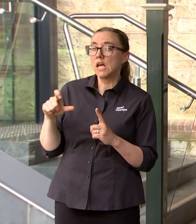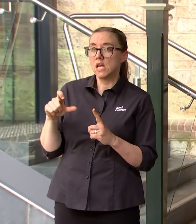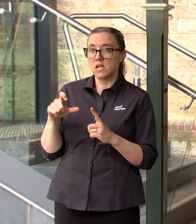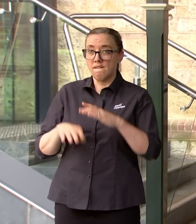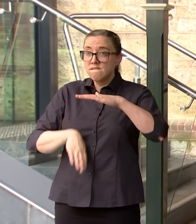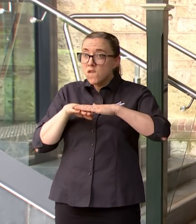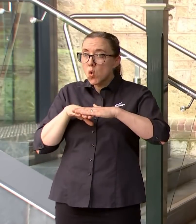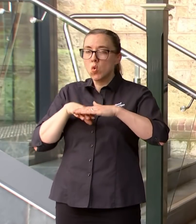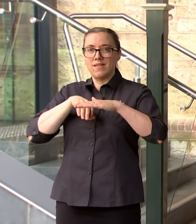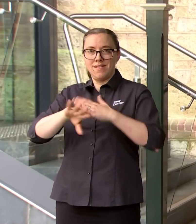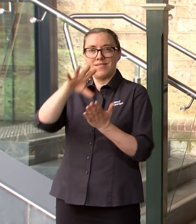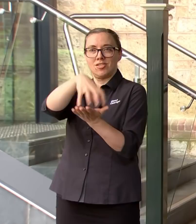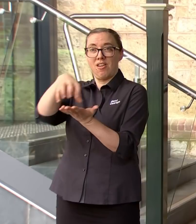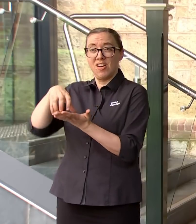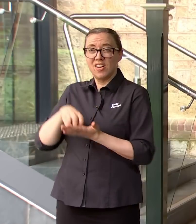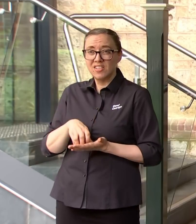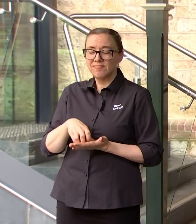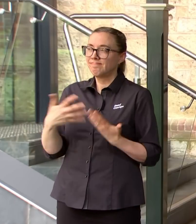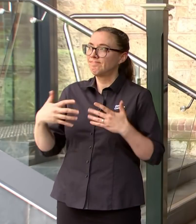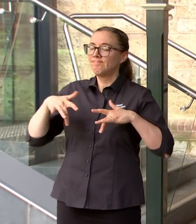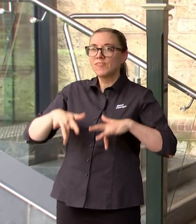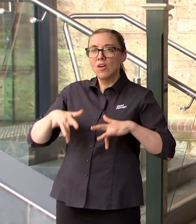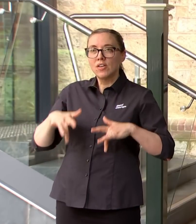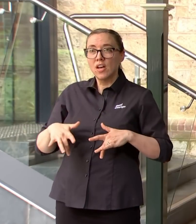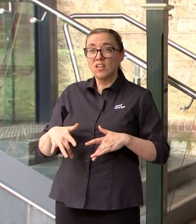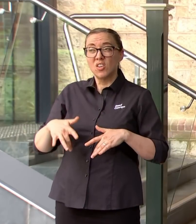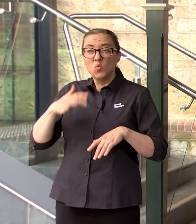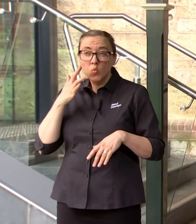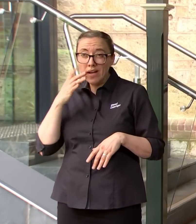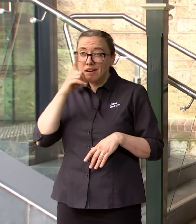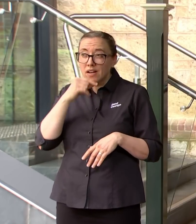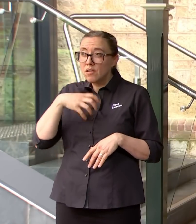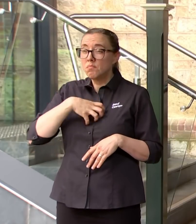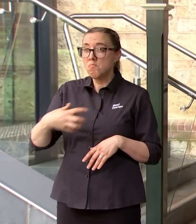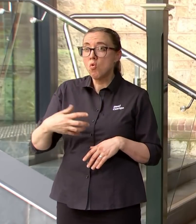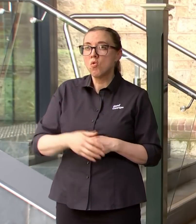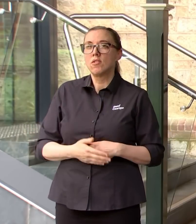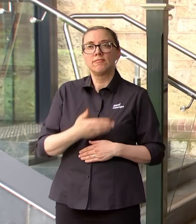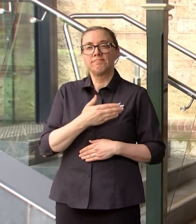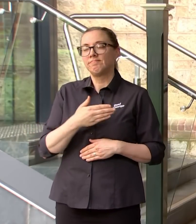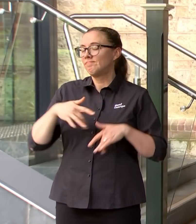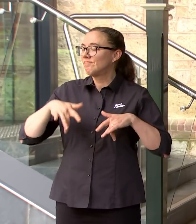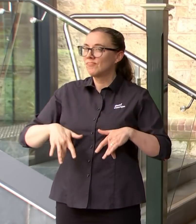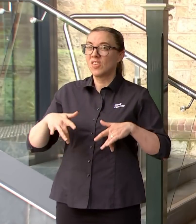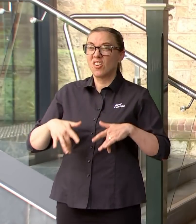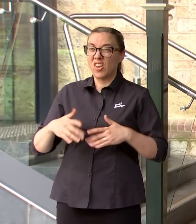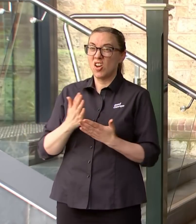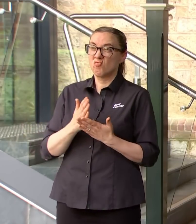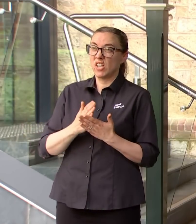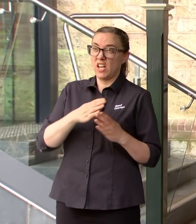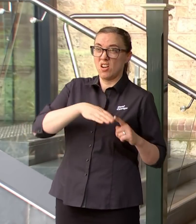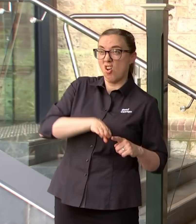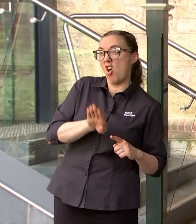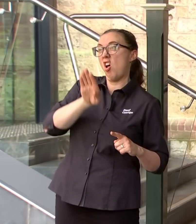we haven't even got to the we haven't even got to the peak in South Australia at this stage